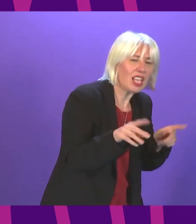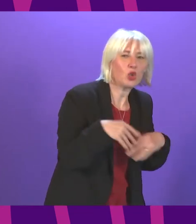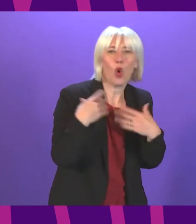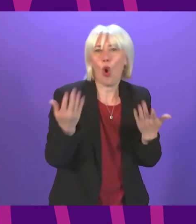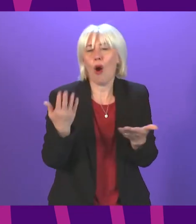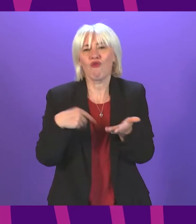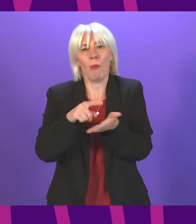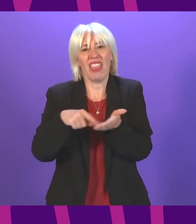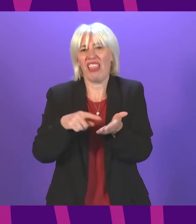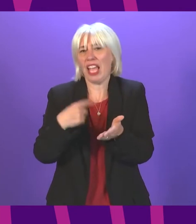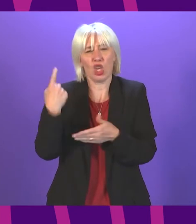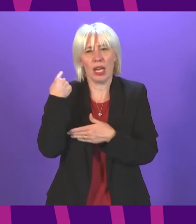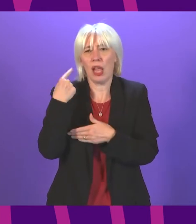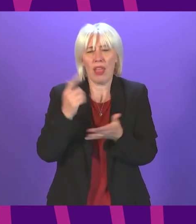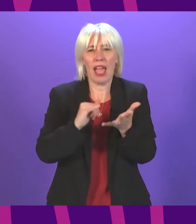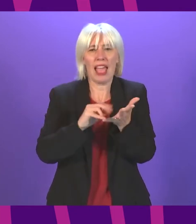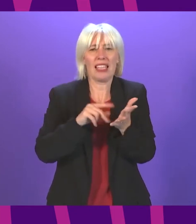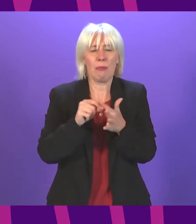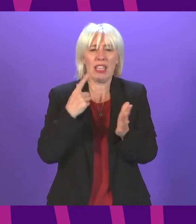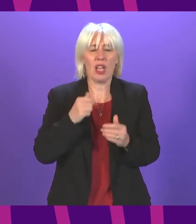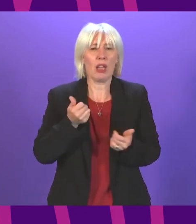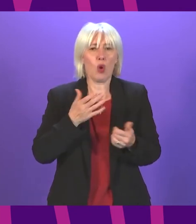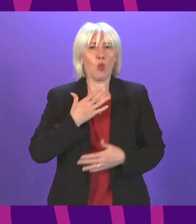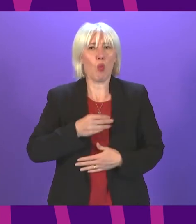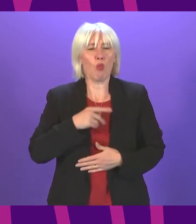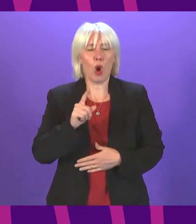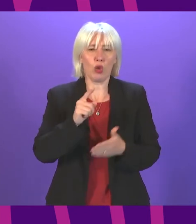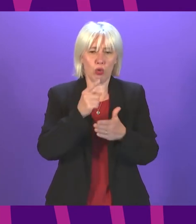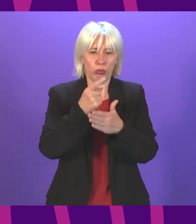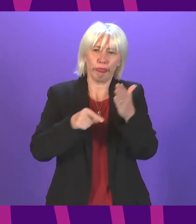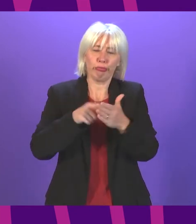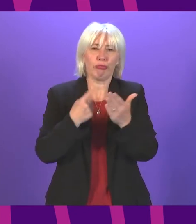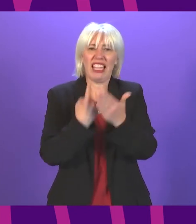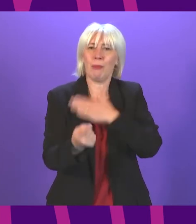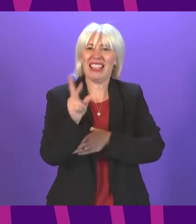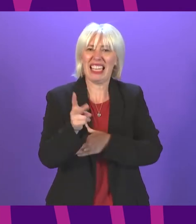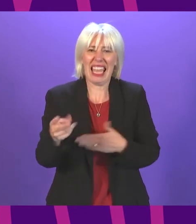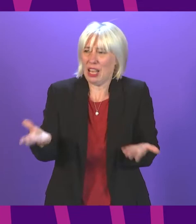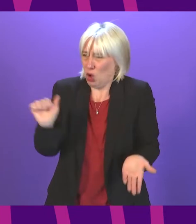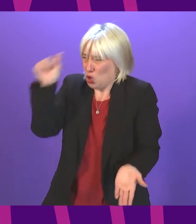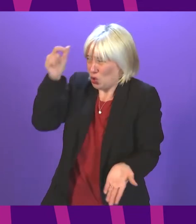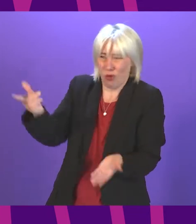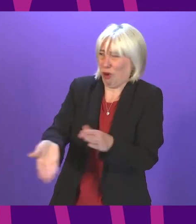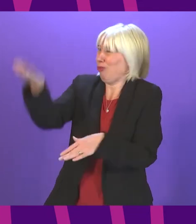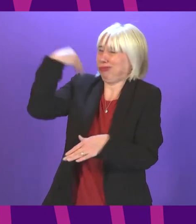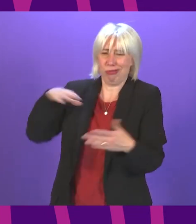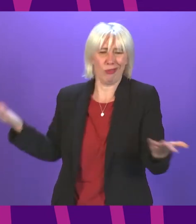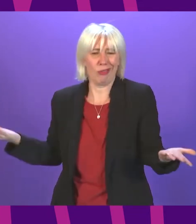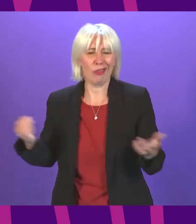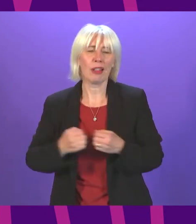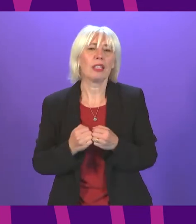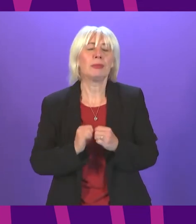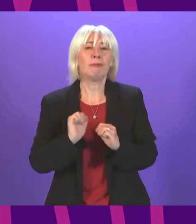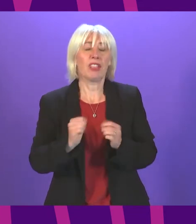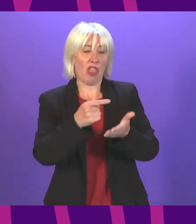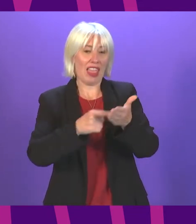of the election, that the SNP is in favour of a referendum on independence. Dr Shaws. The election that Mr